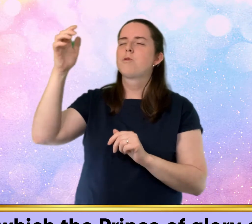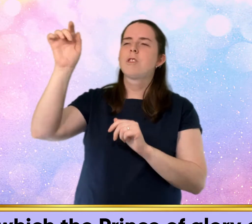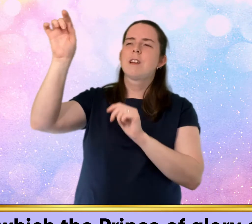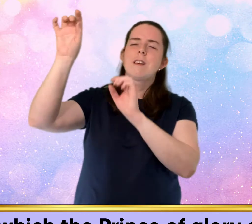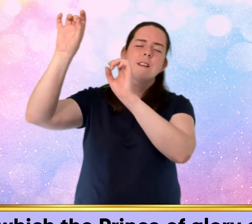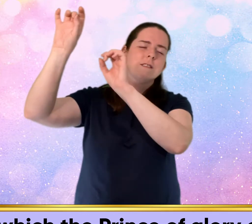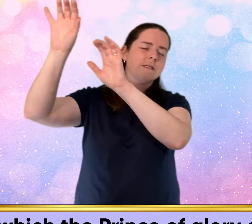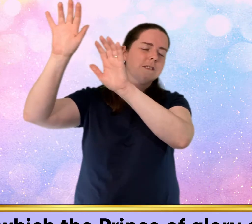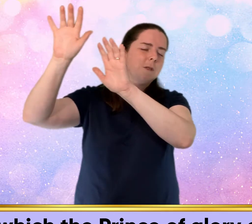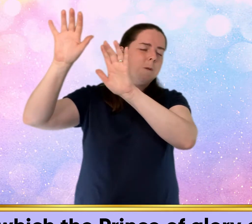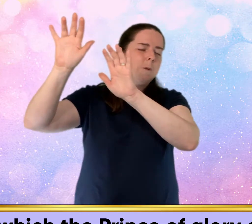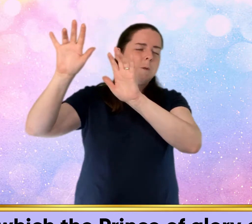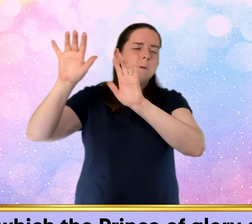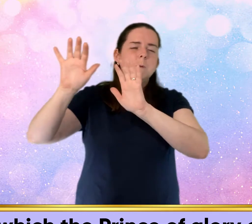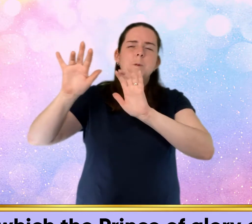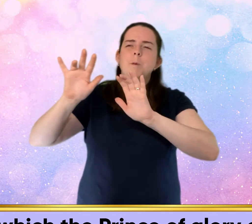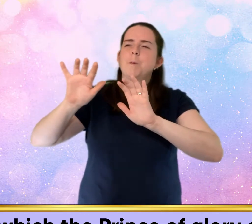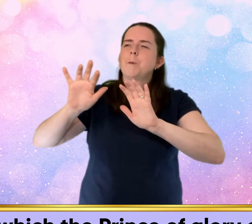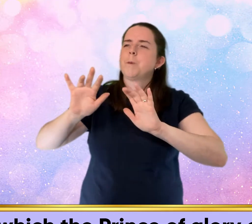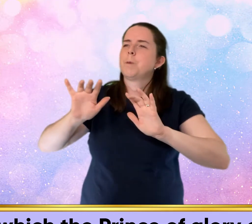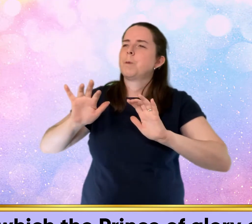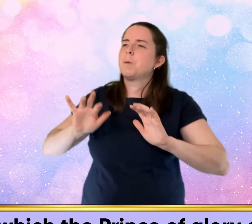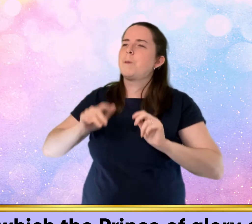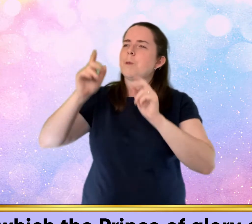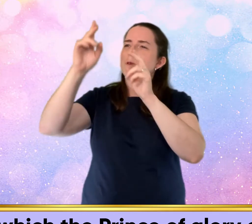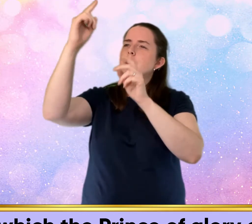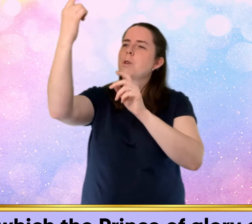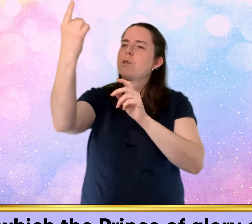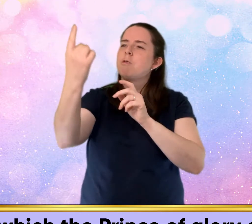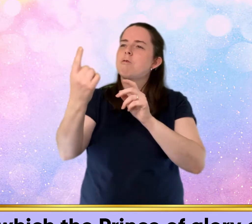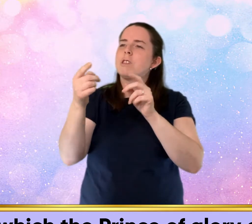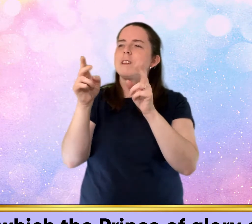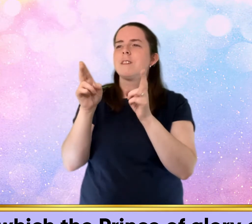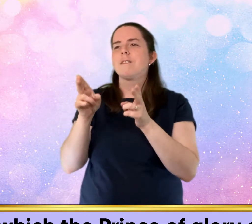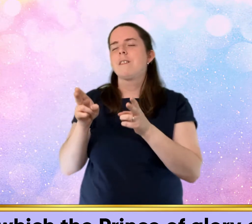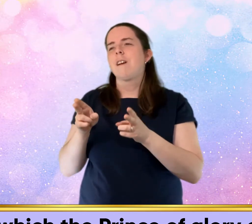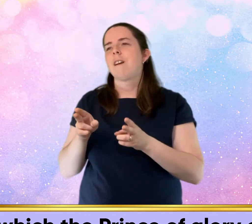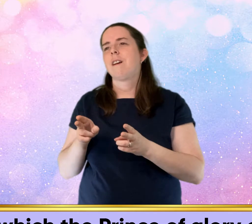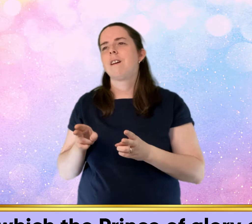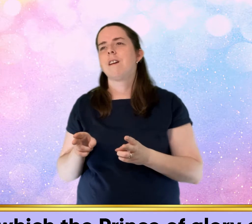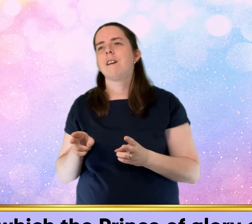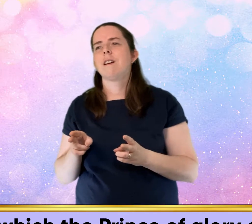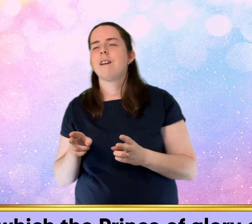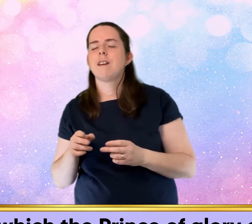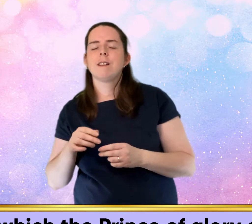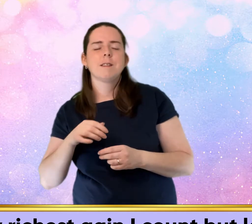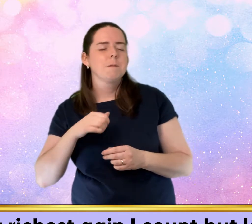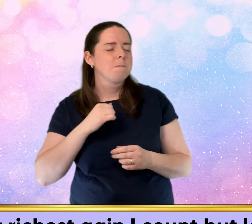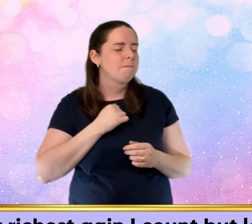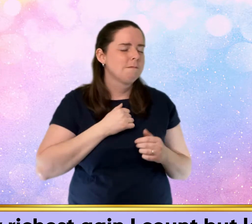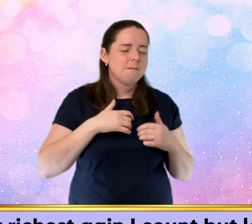of Glory died My